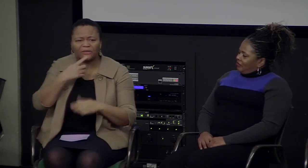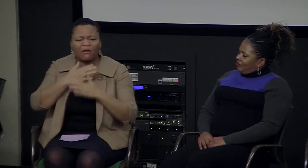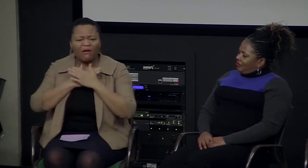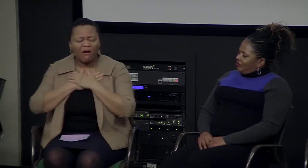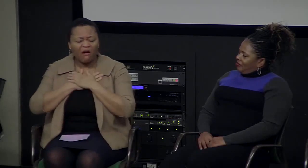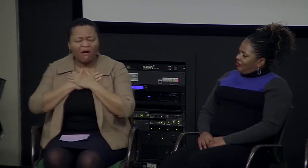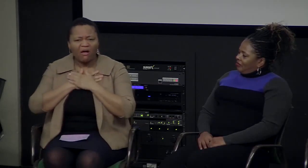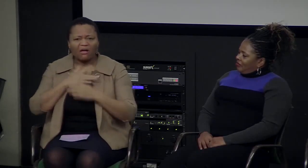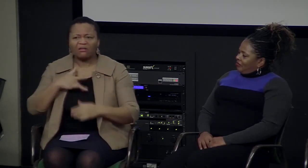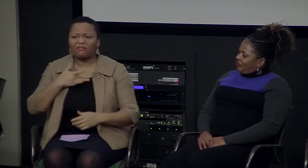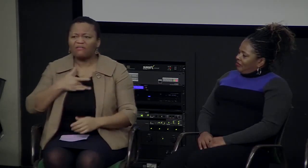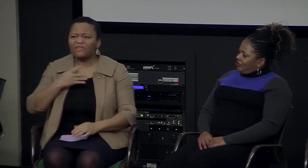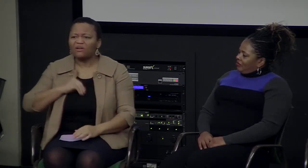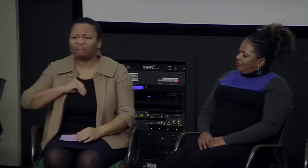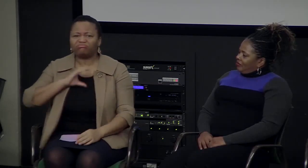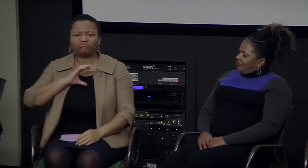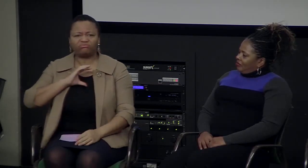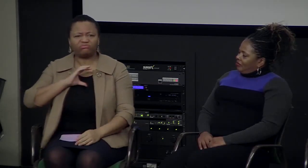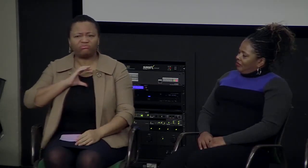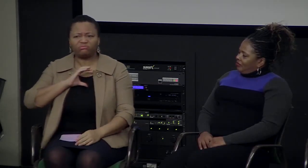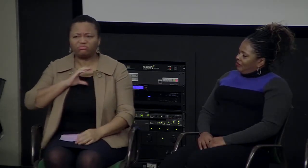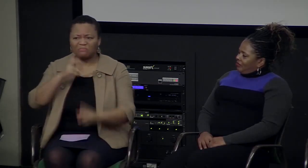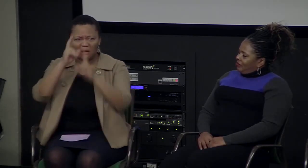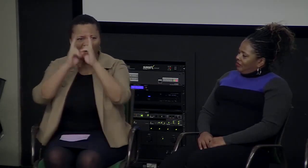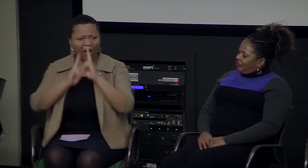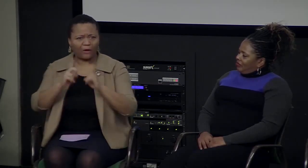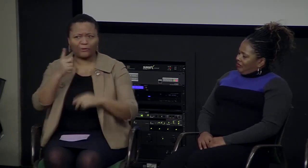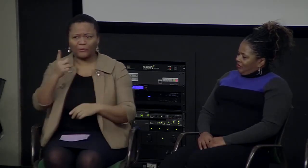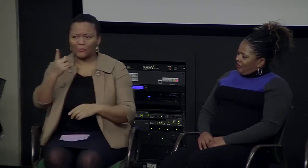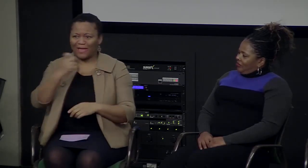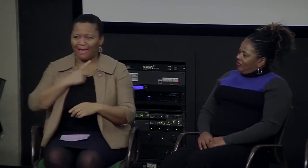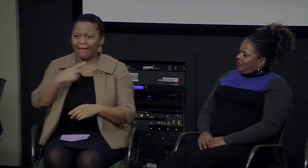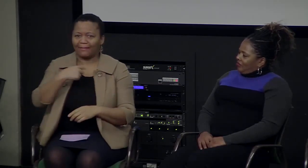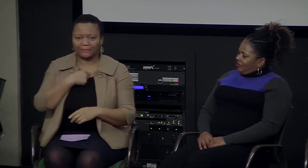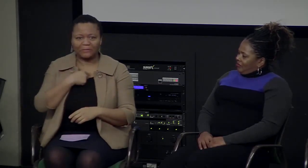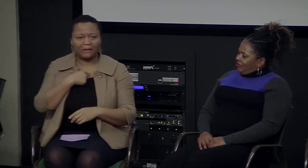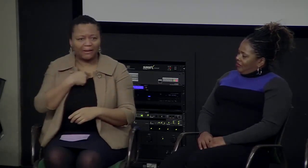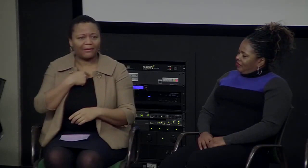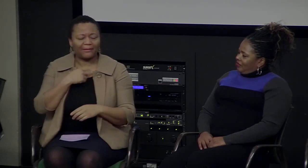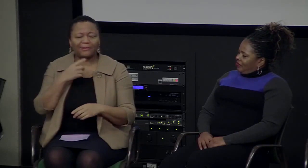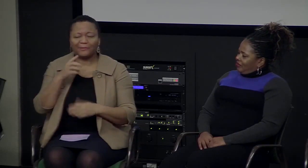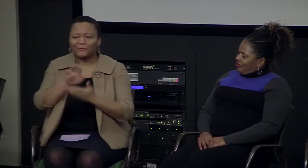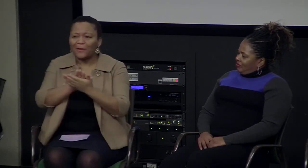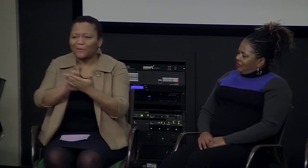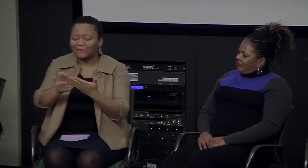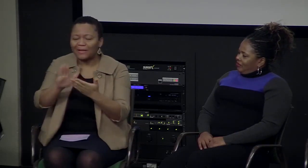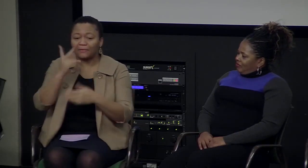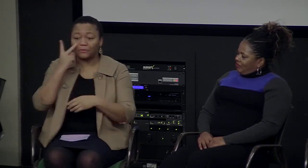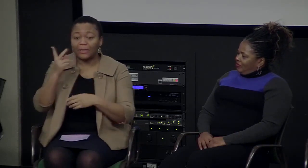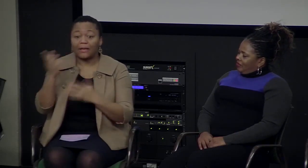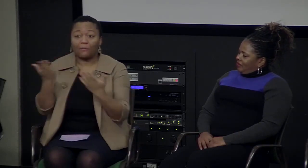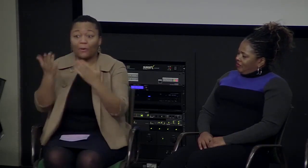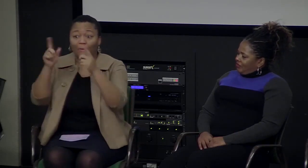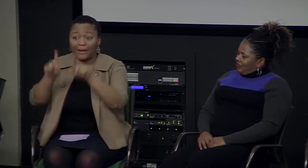and often when we asked people they were really honored just to be asked. were appreciative of it. So we